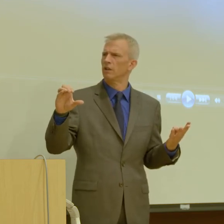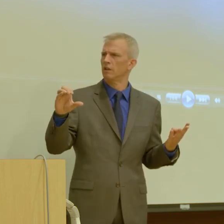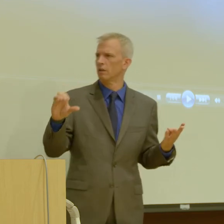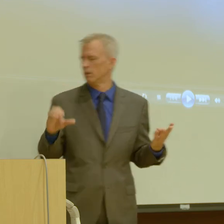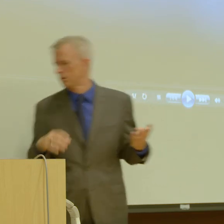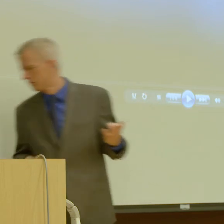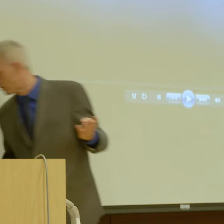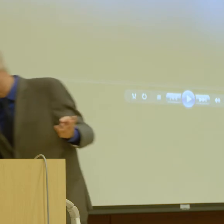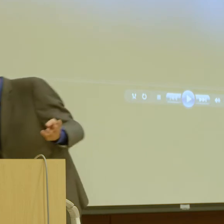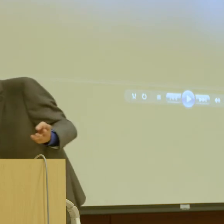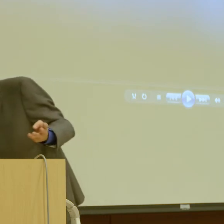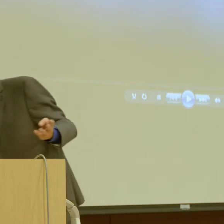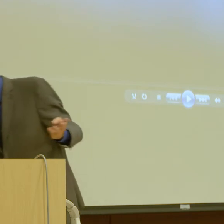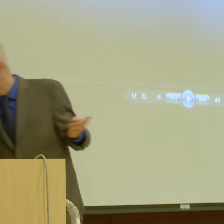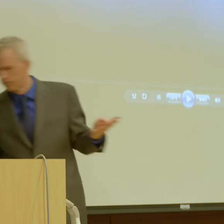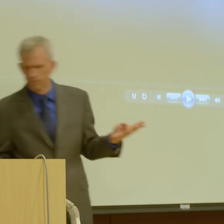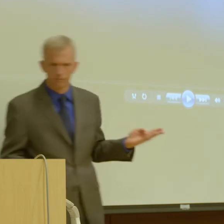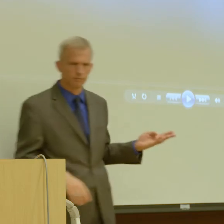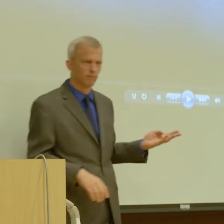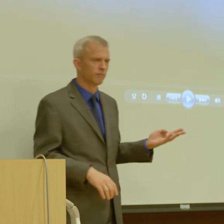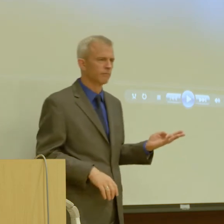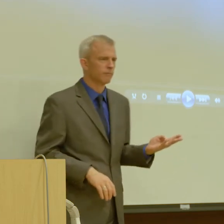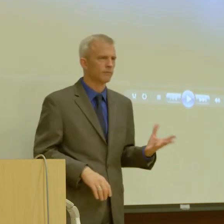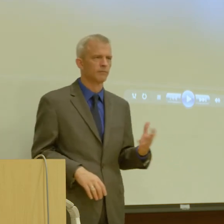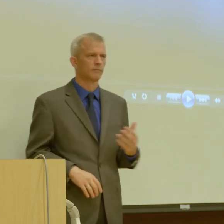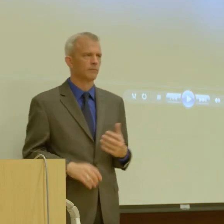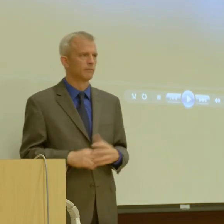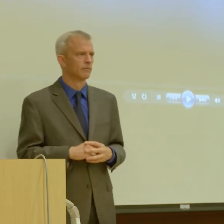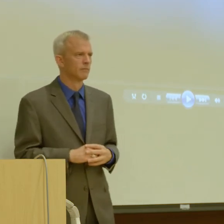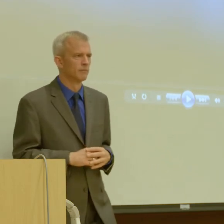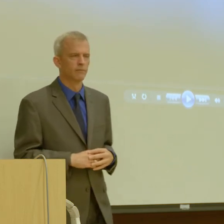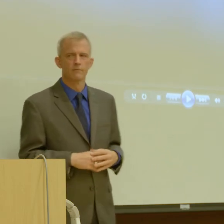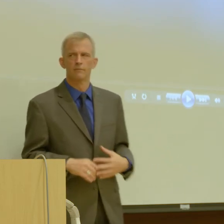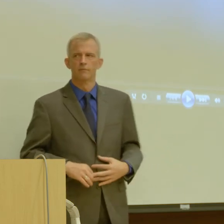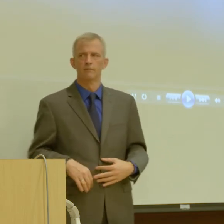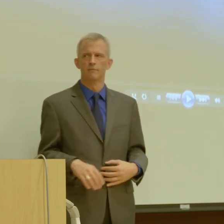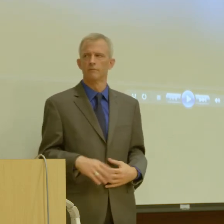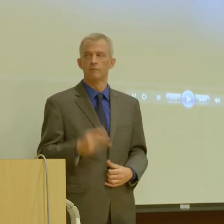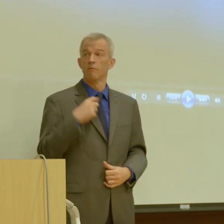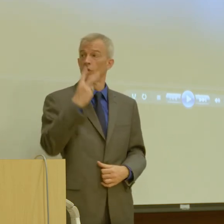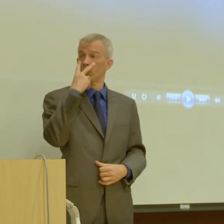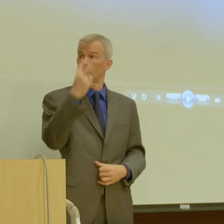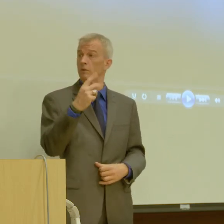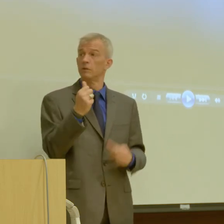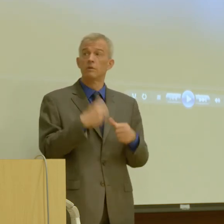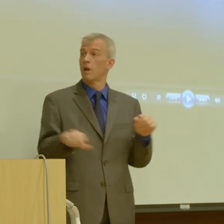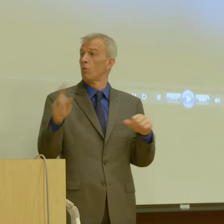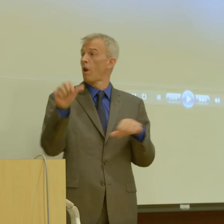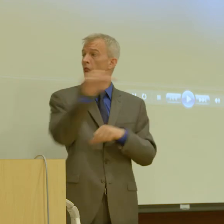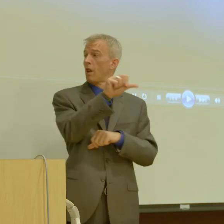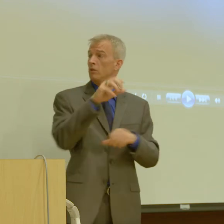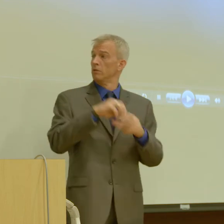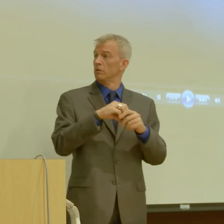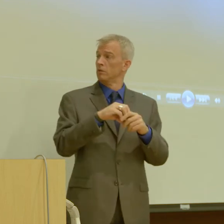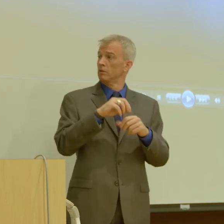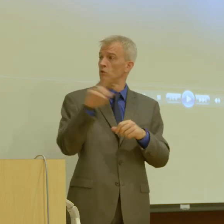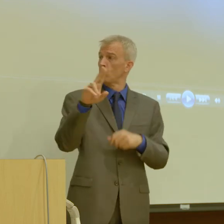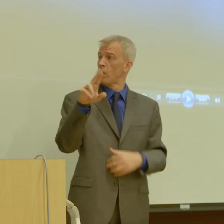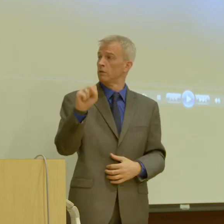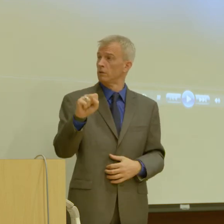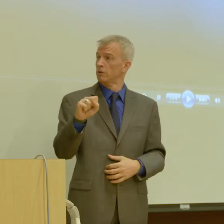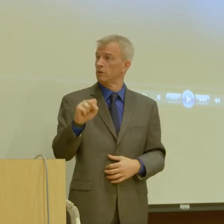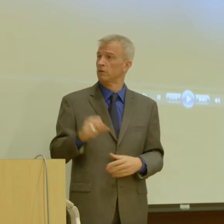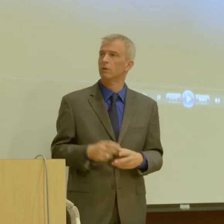Yeah. Contra Costa. Contra Costa. And have we seen this, uh, anywhere else nationwide? Um, there are,